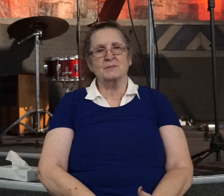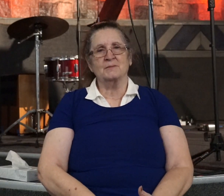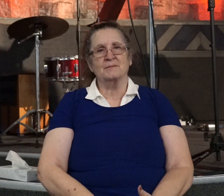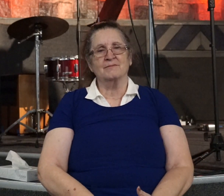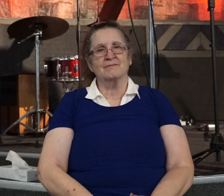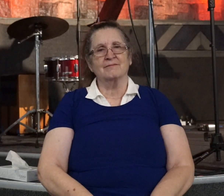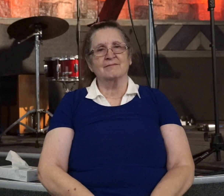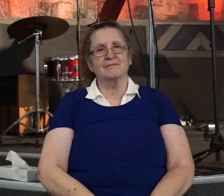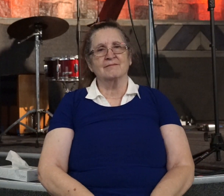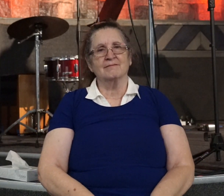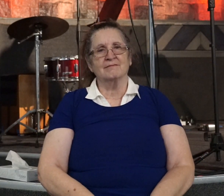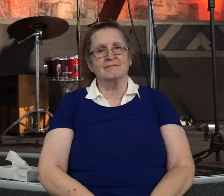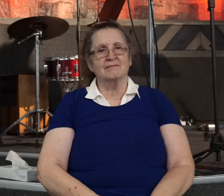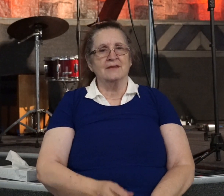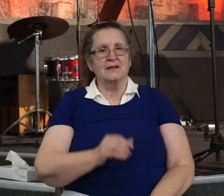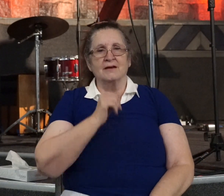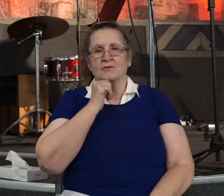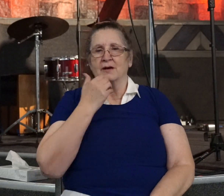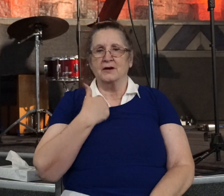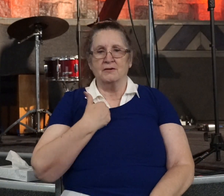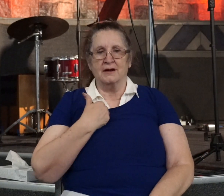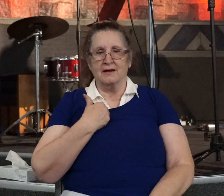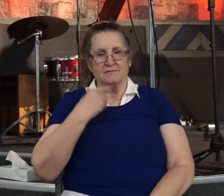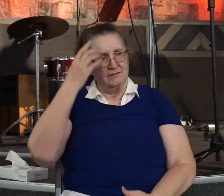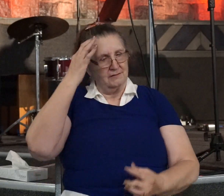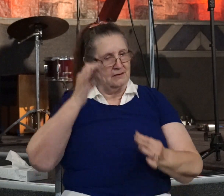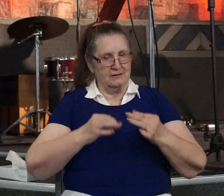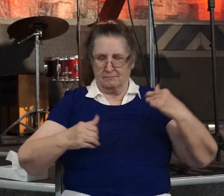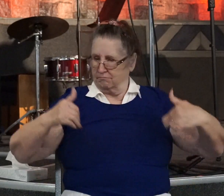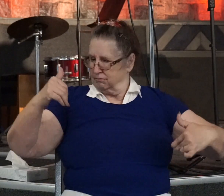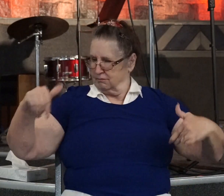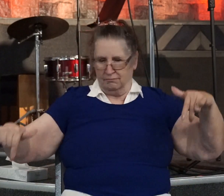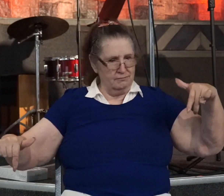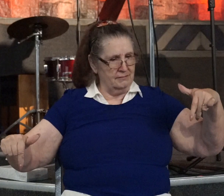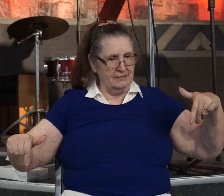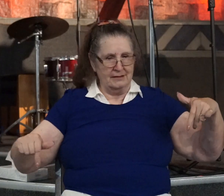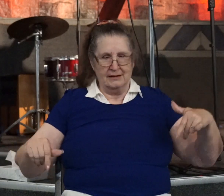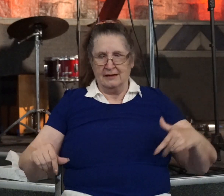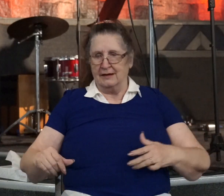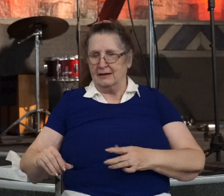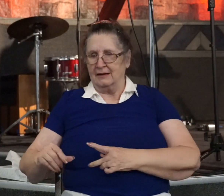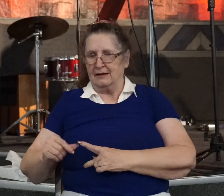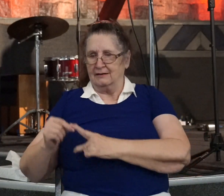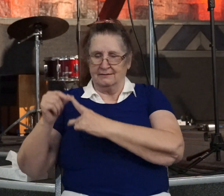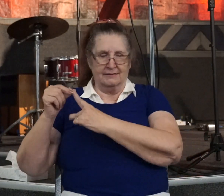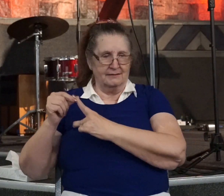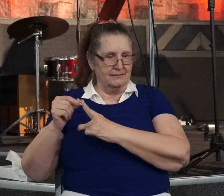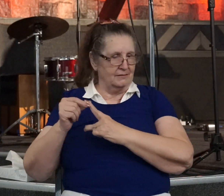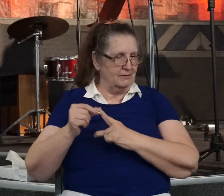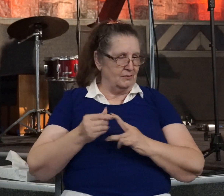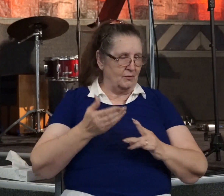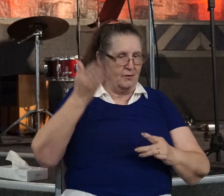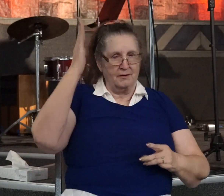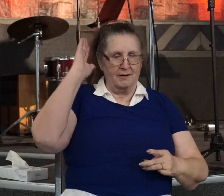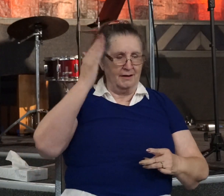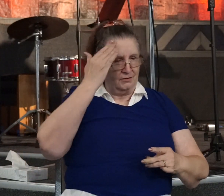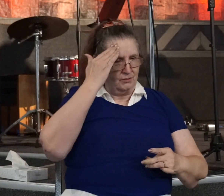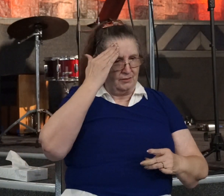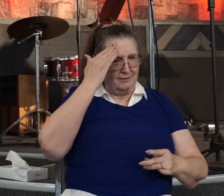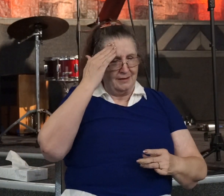And so we don't take sides. We don't reject election or predestination because the Bible does teach it. And